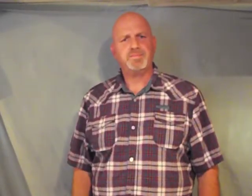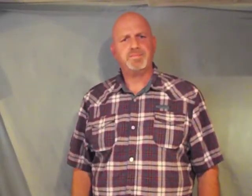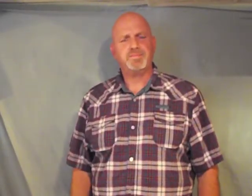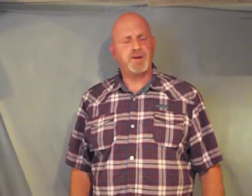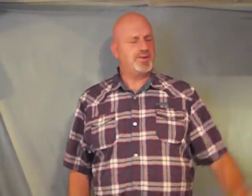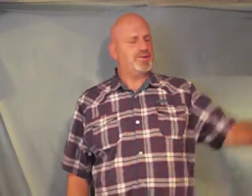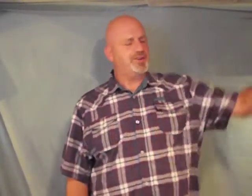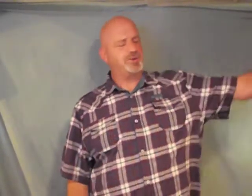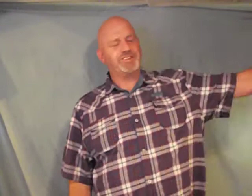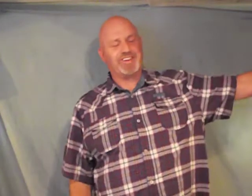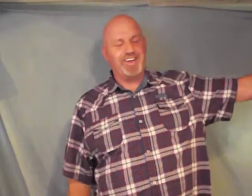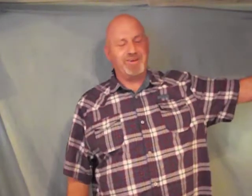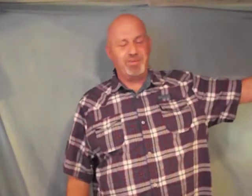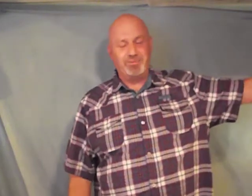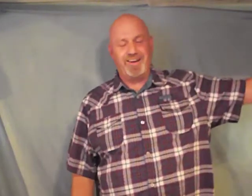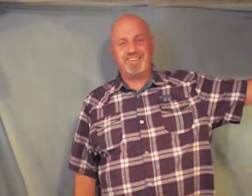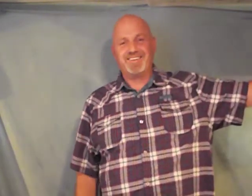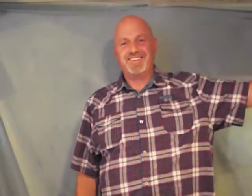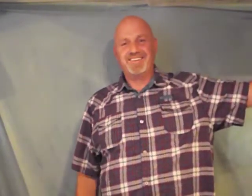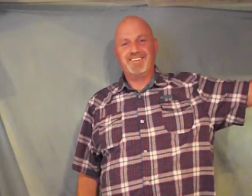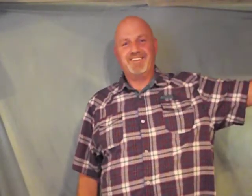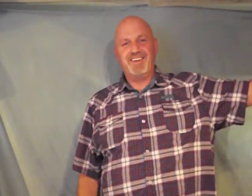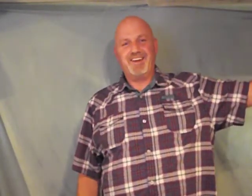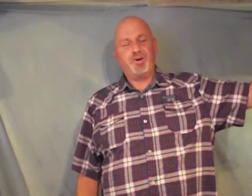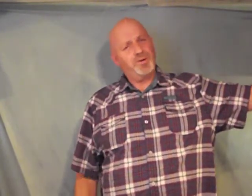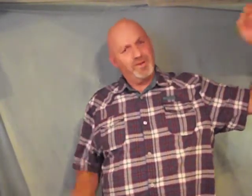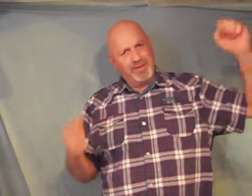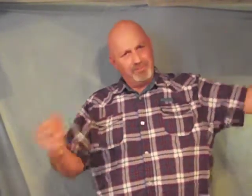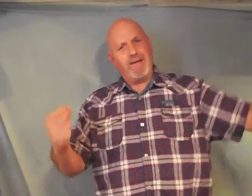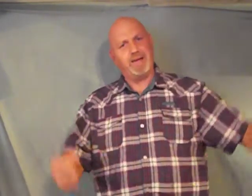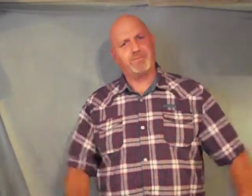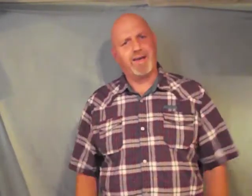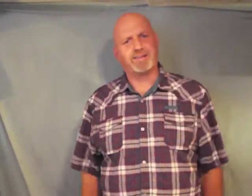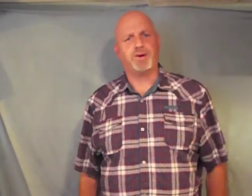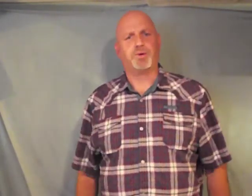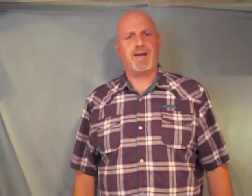or don't just give him the milk you know make him take the whole cow